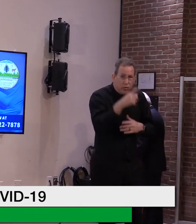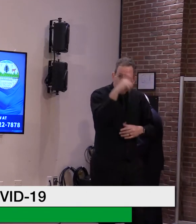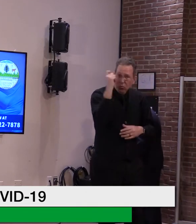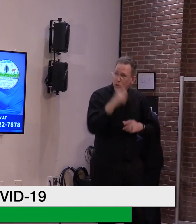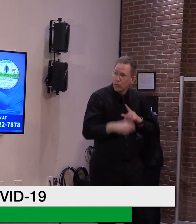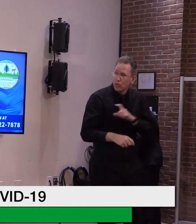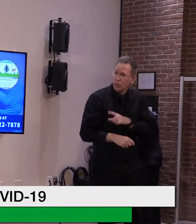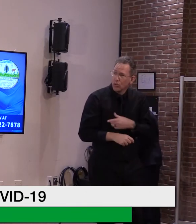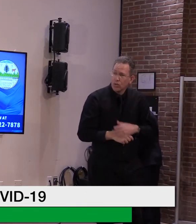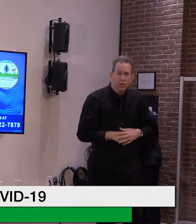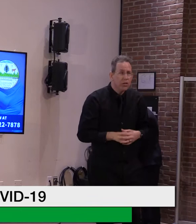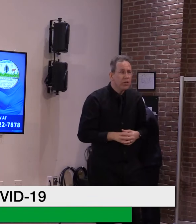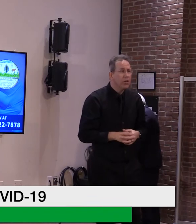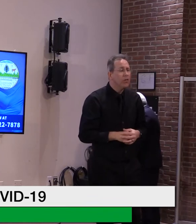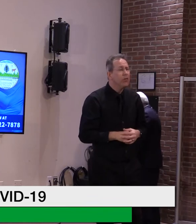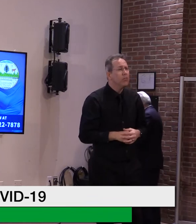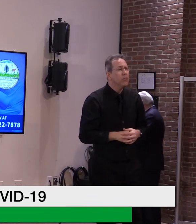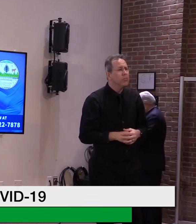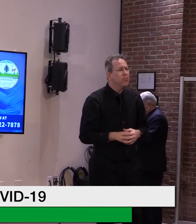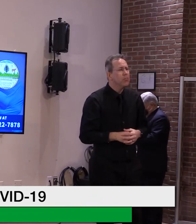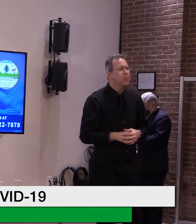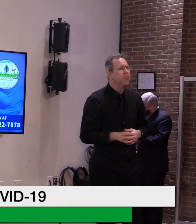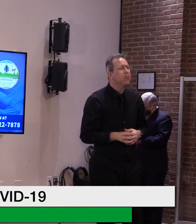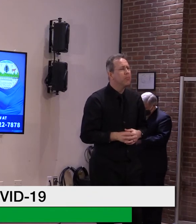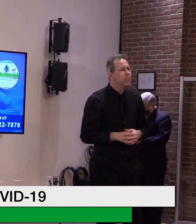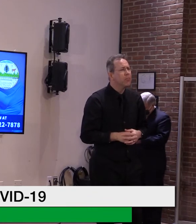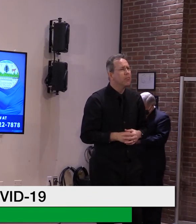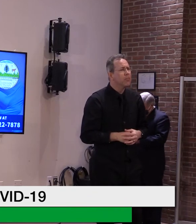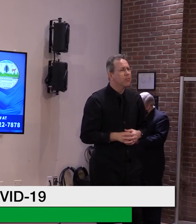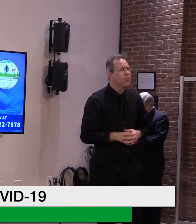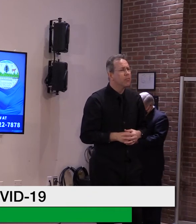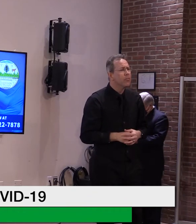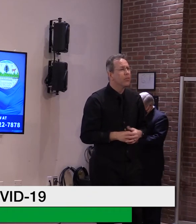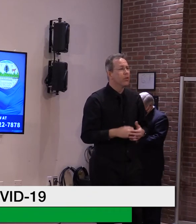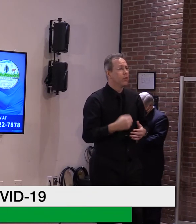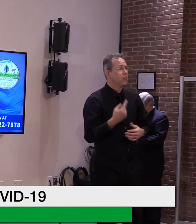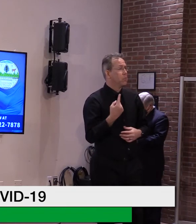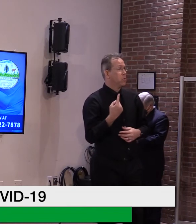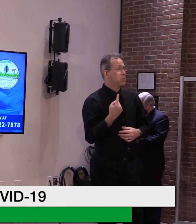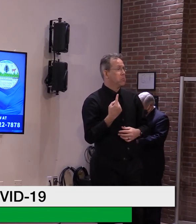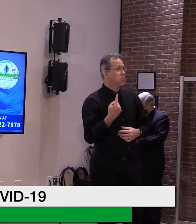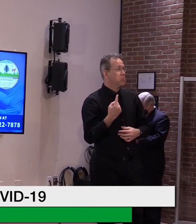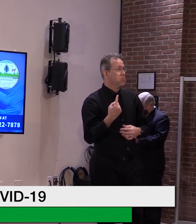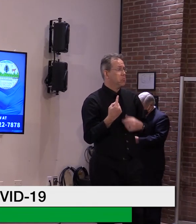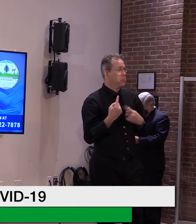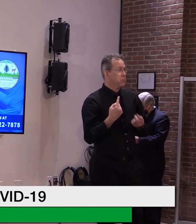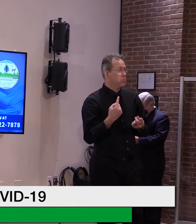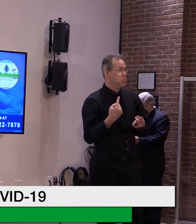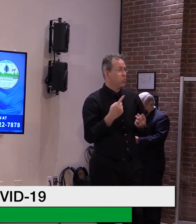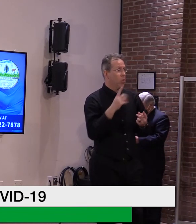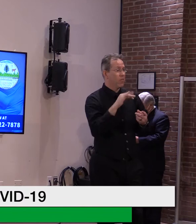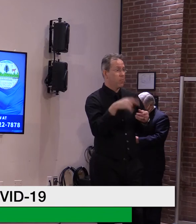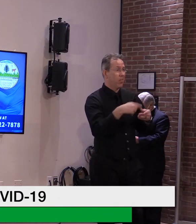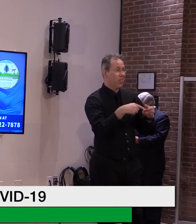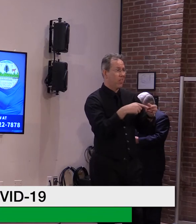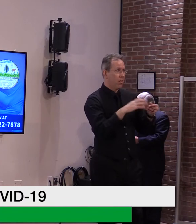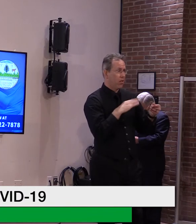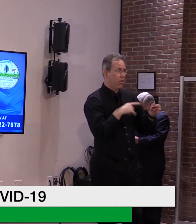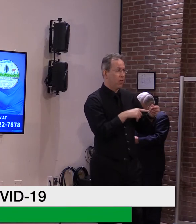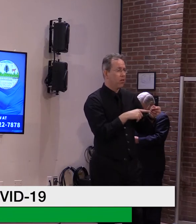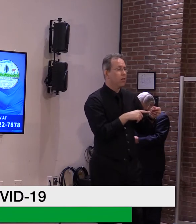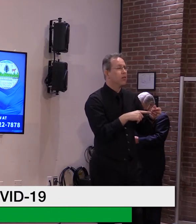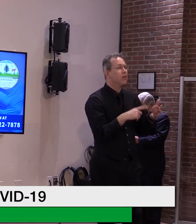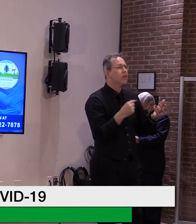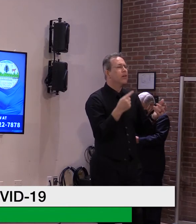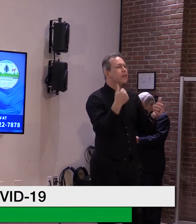that I, of this bill, of this recovery package, is that it's not as tight a timeframe as the